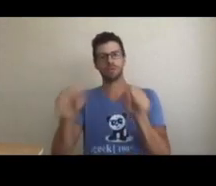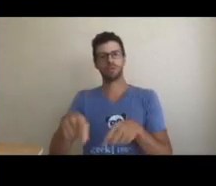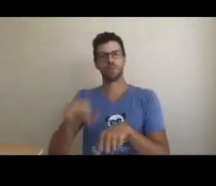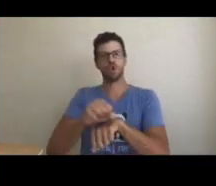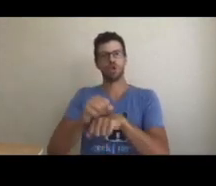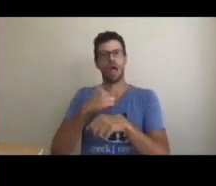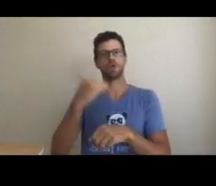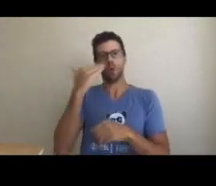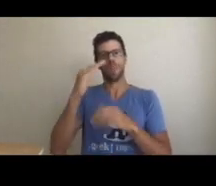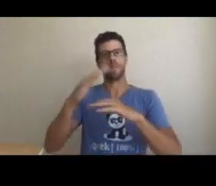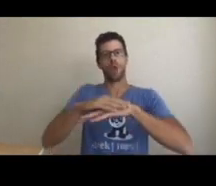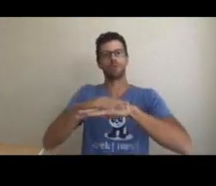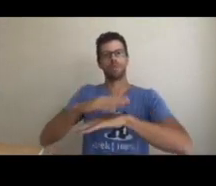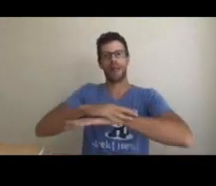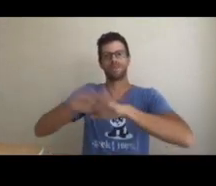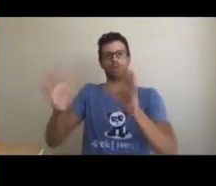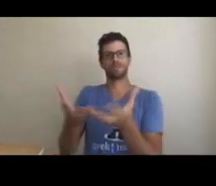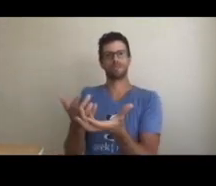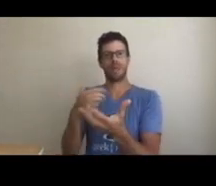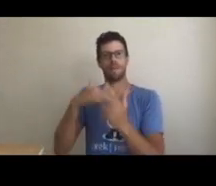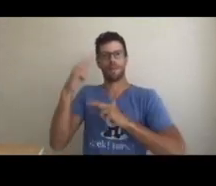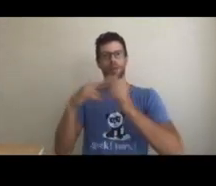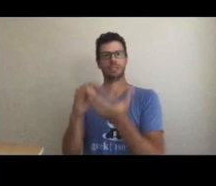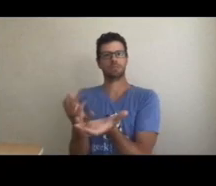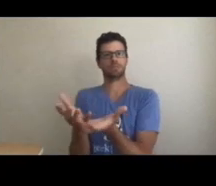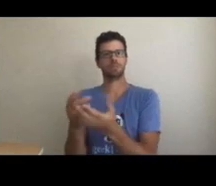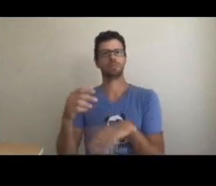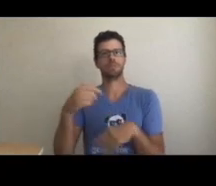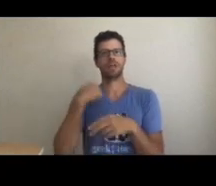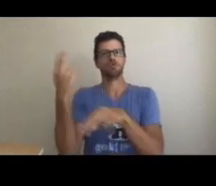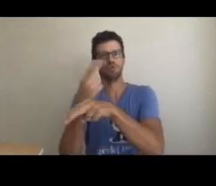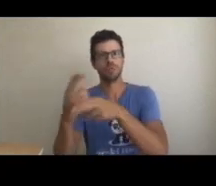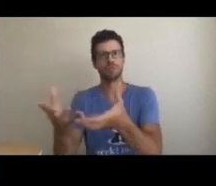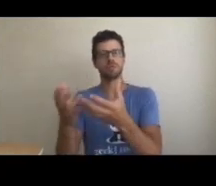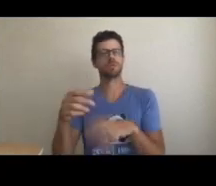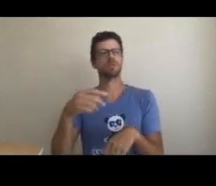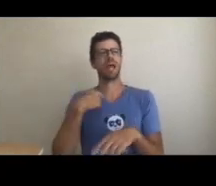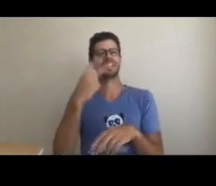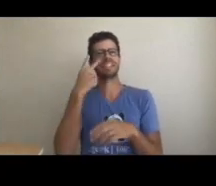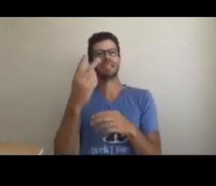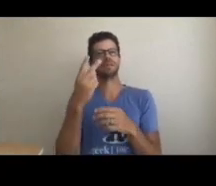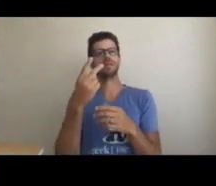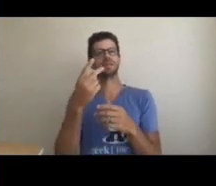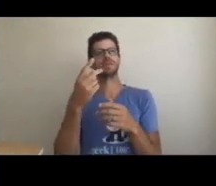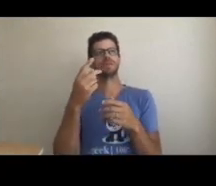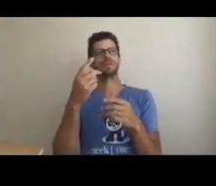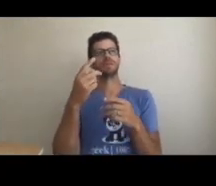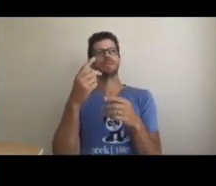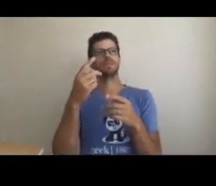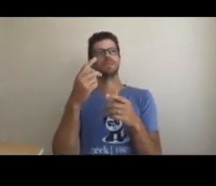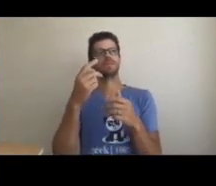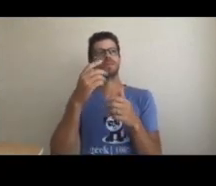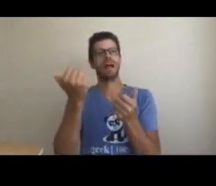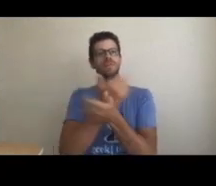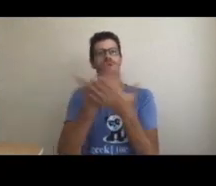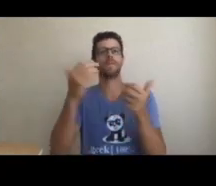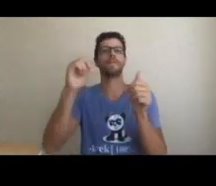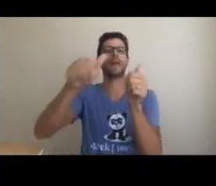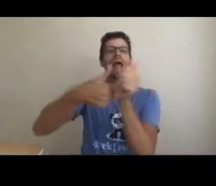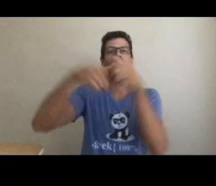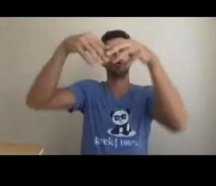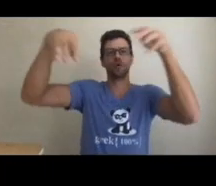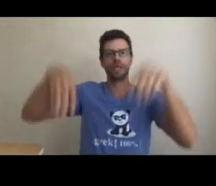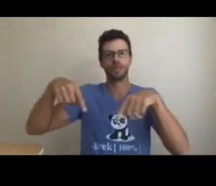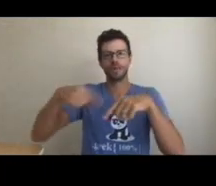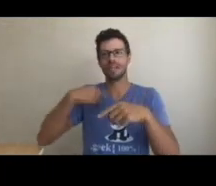This is where the analysis step is very important in the SDLC process, getting clarification by asking questions